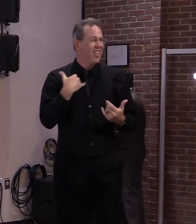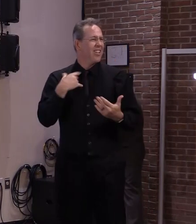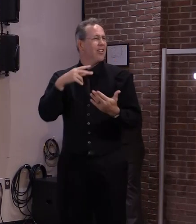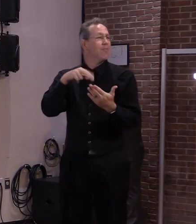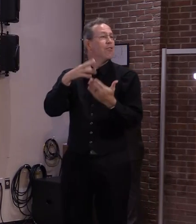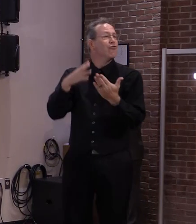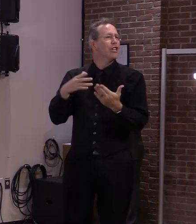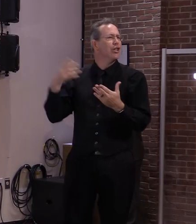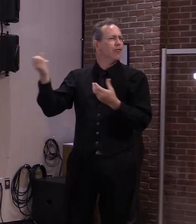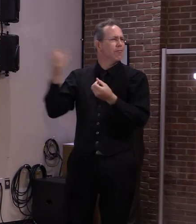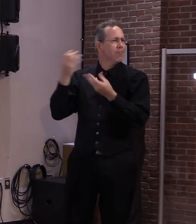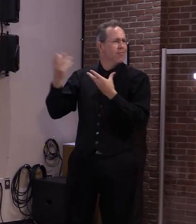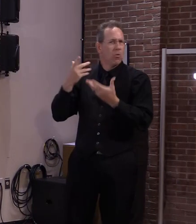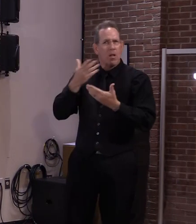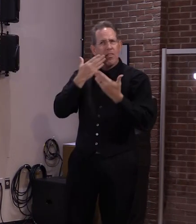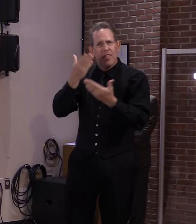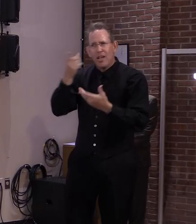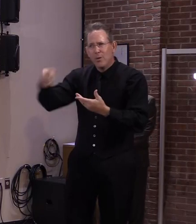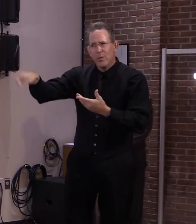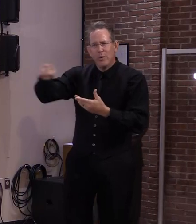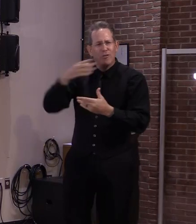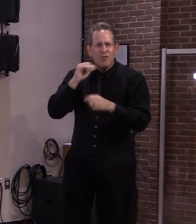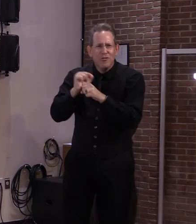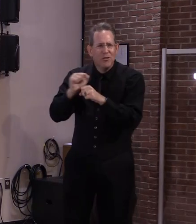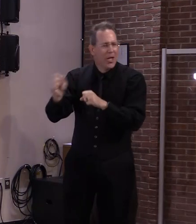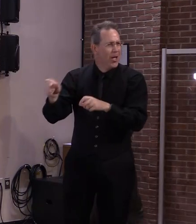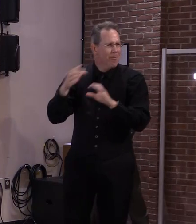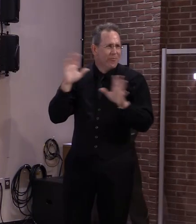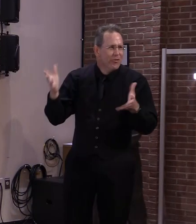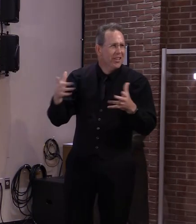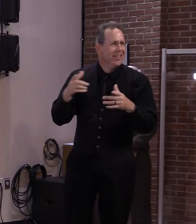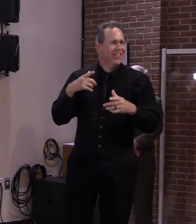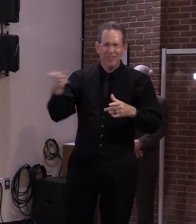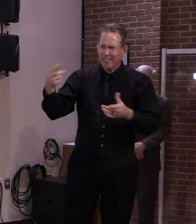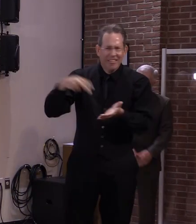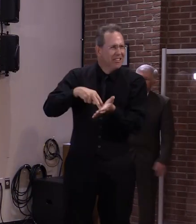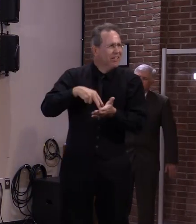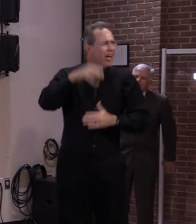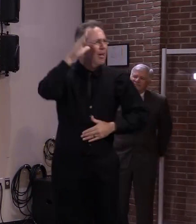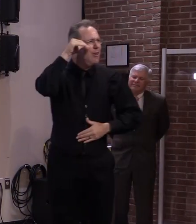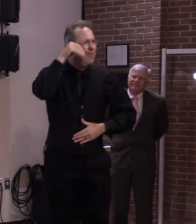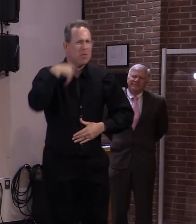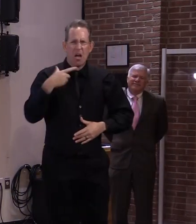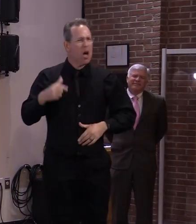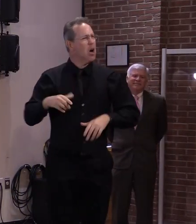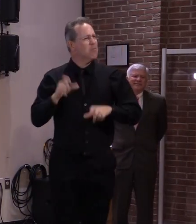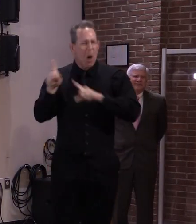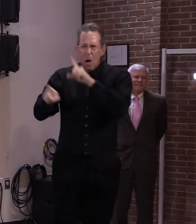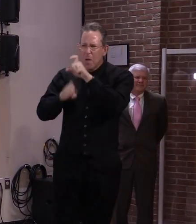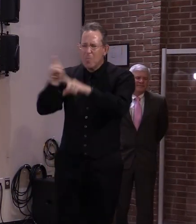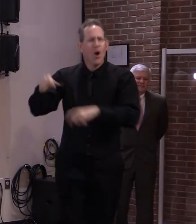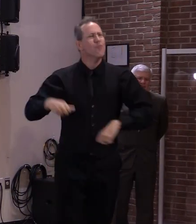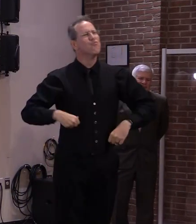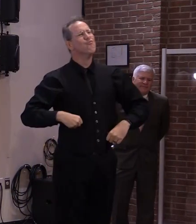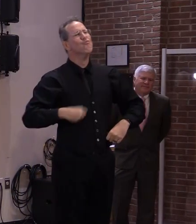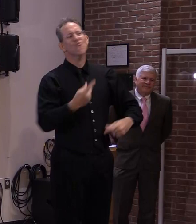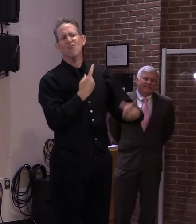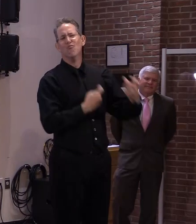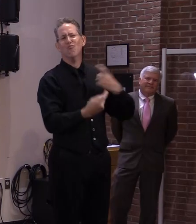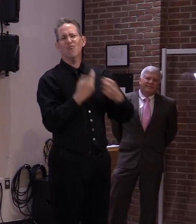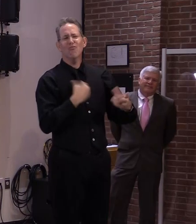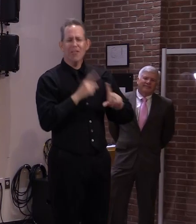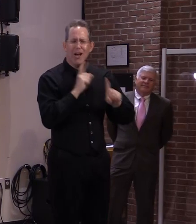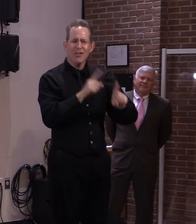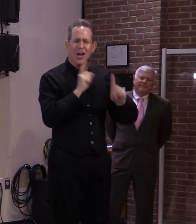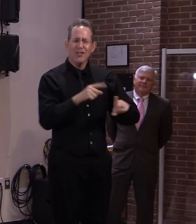that you're still standing after 146 grillings since it all, I guess. So, and